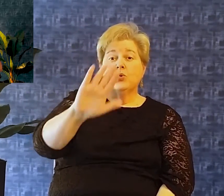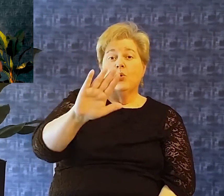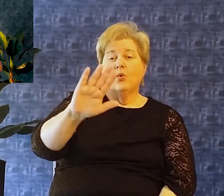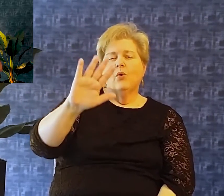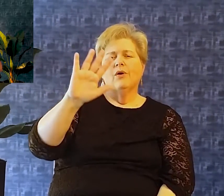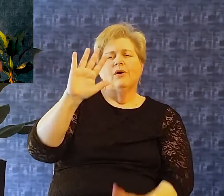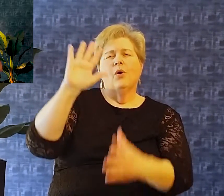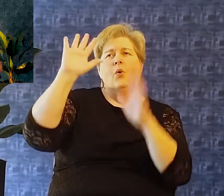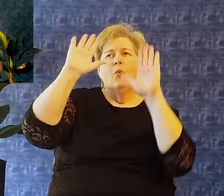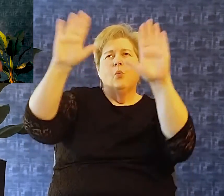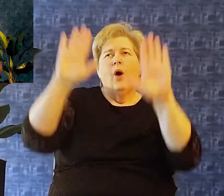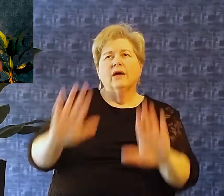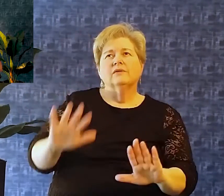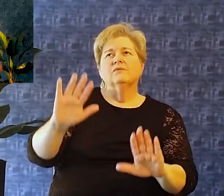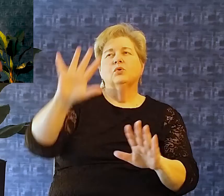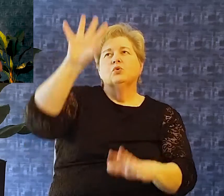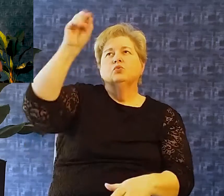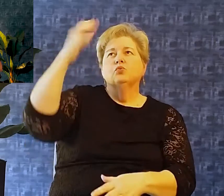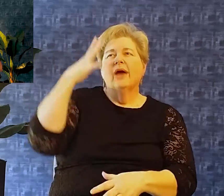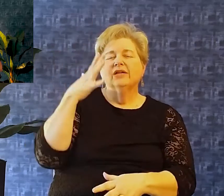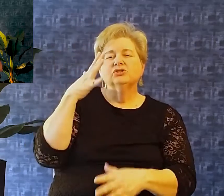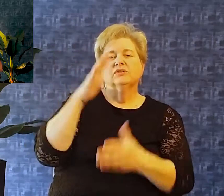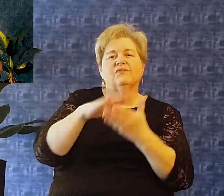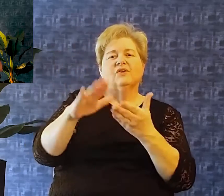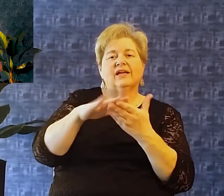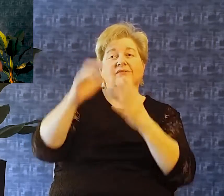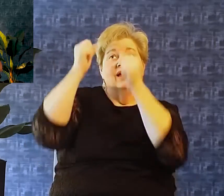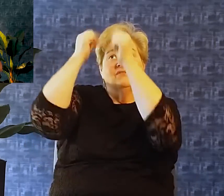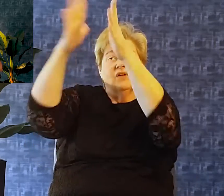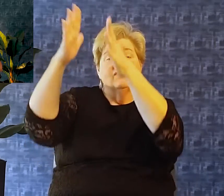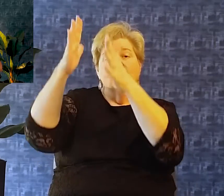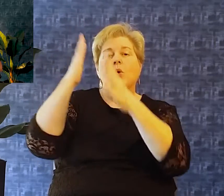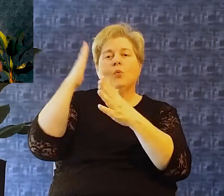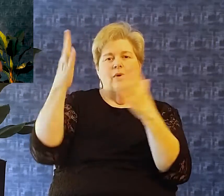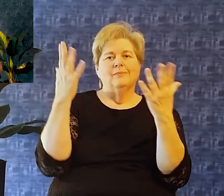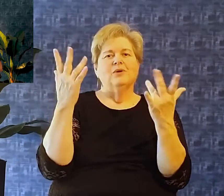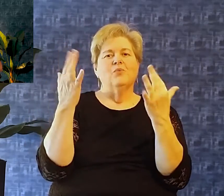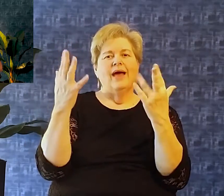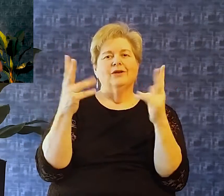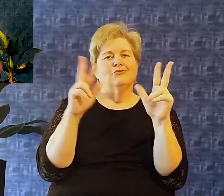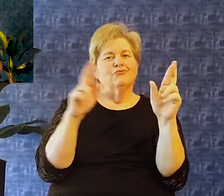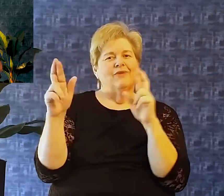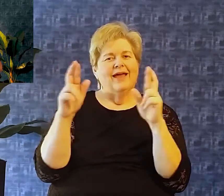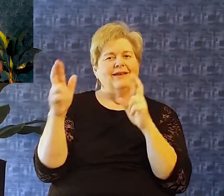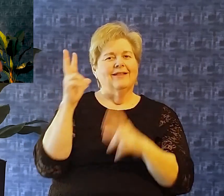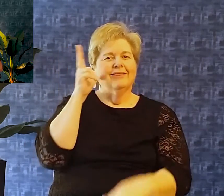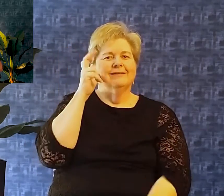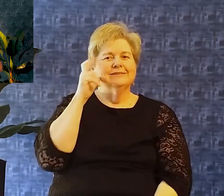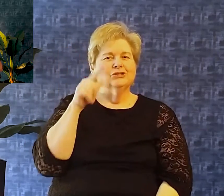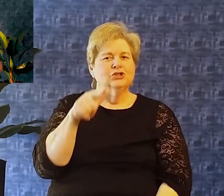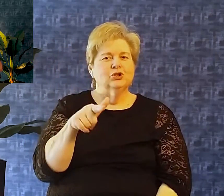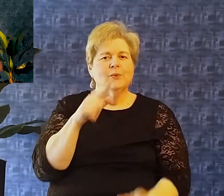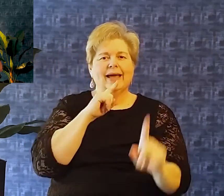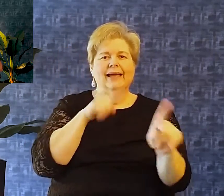your gracious Merciful Forgiving heavenly father Will be there waiting To hear you